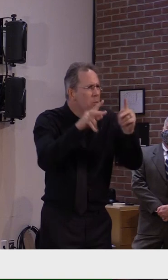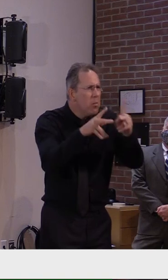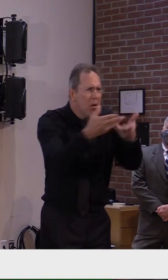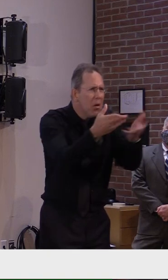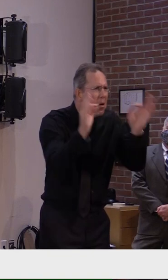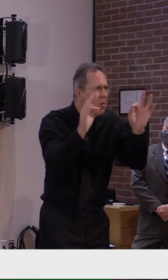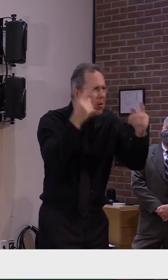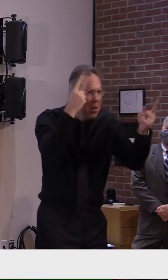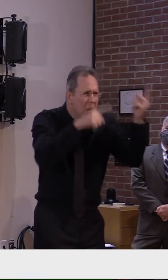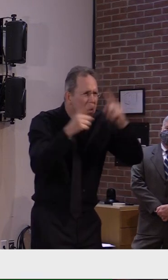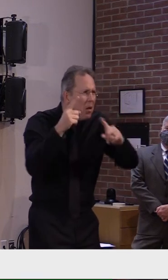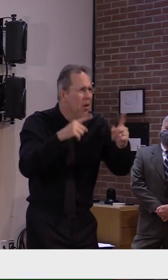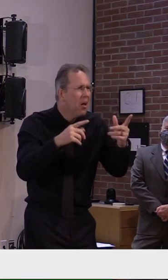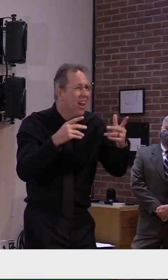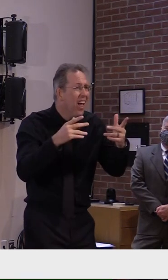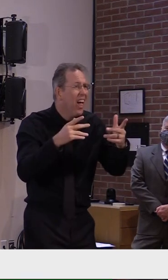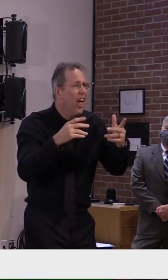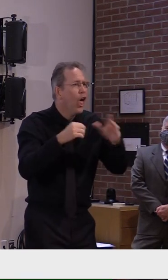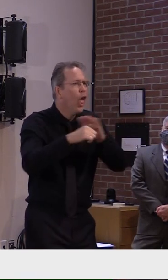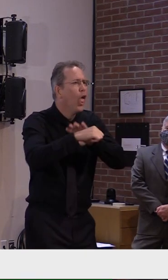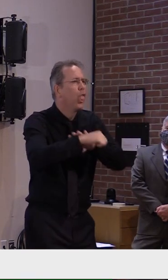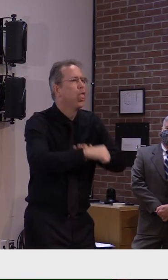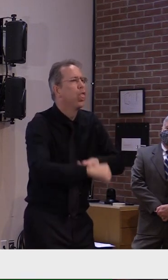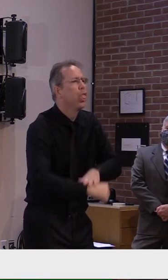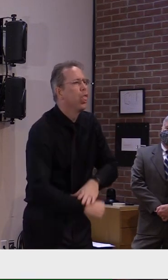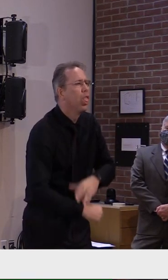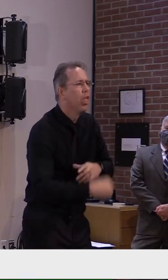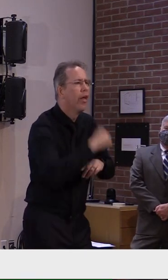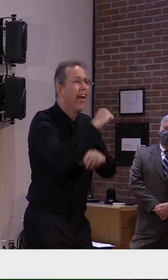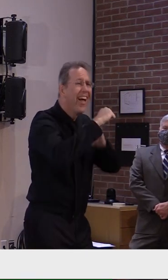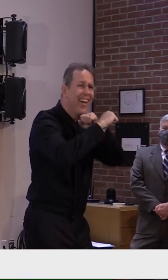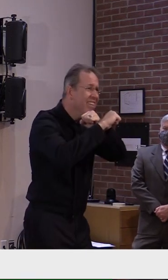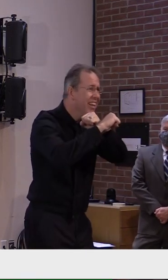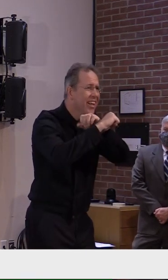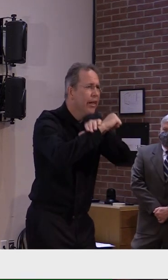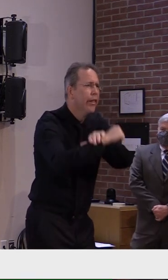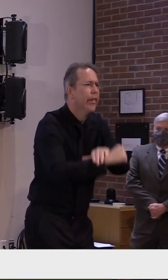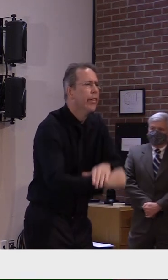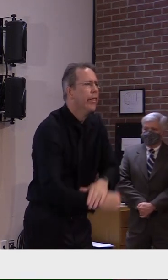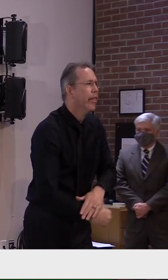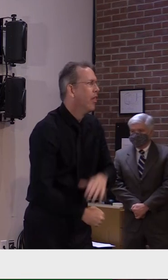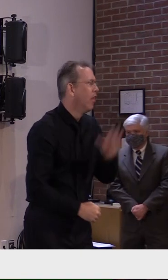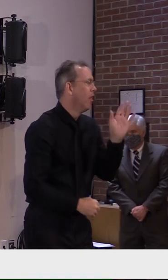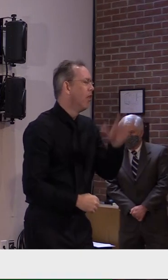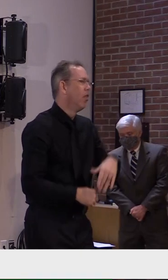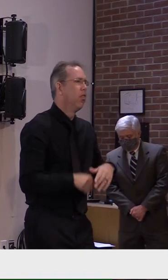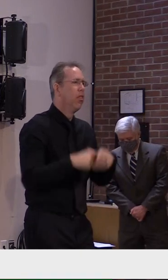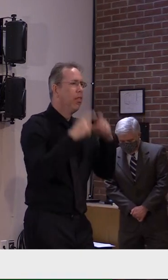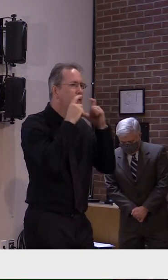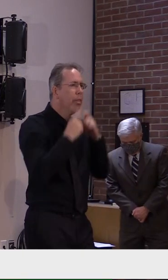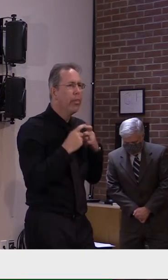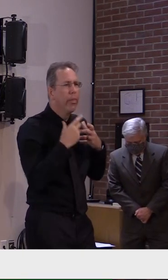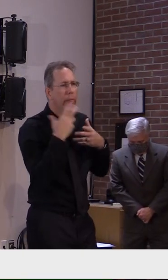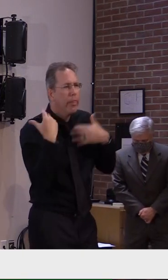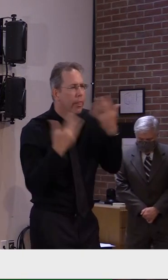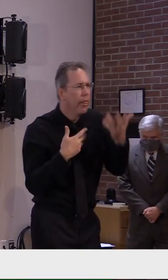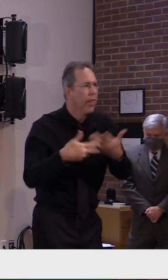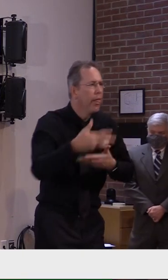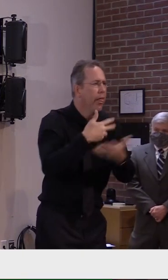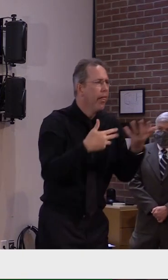we tried to warn against this as well. When we saw that Halloween was coming, we tried to warn against that. But